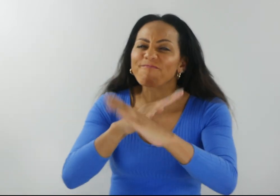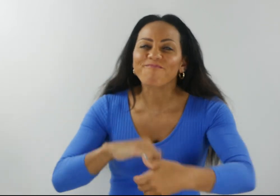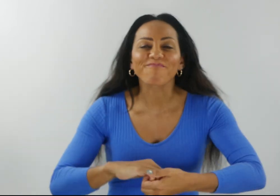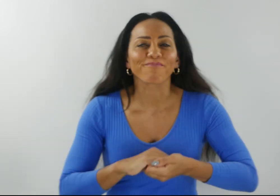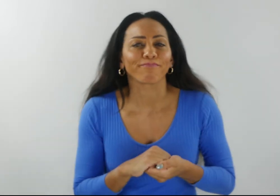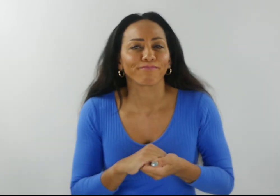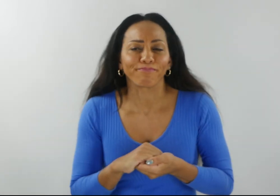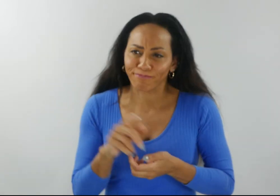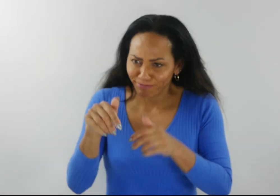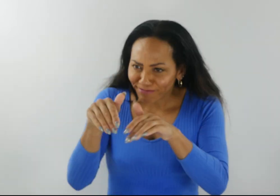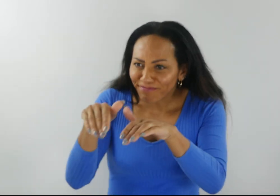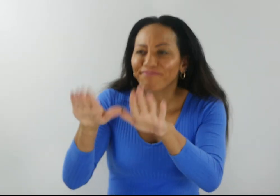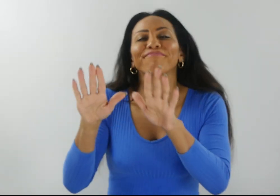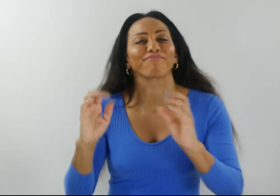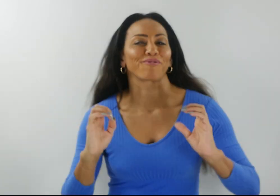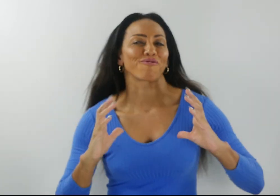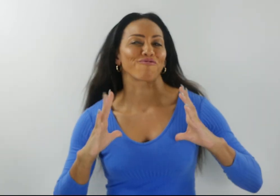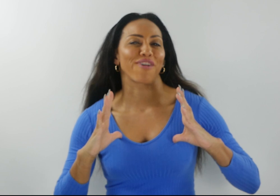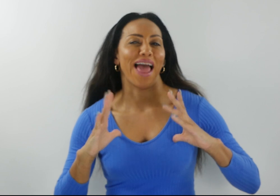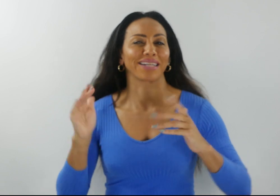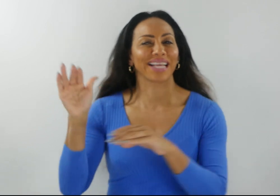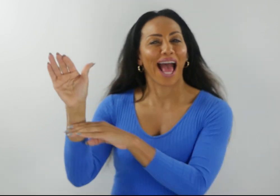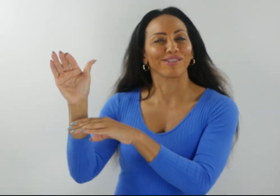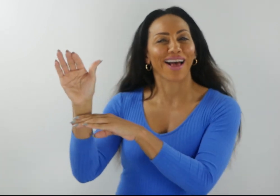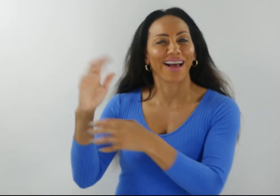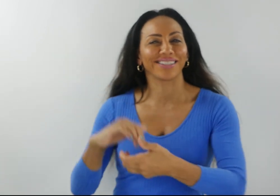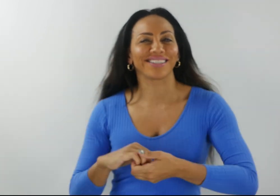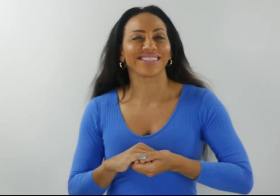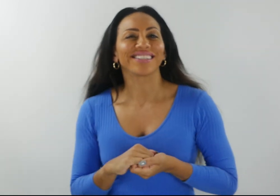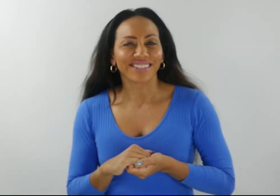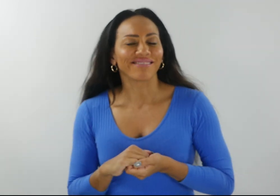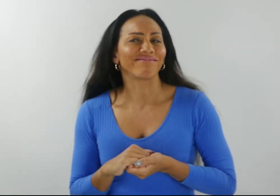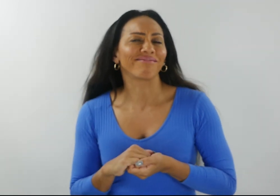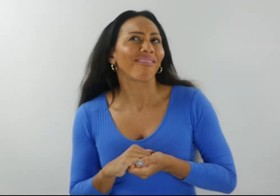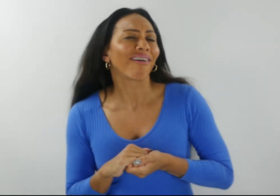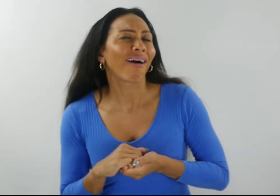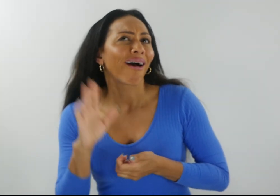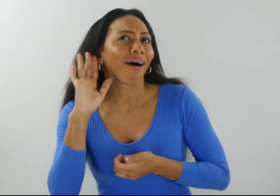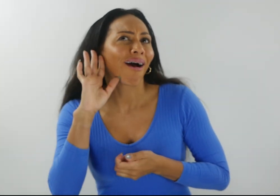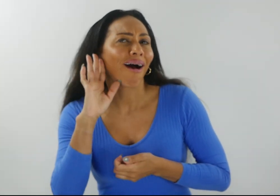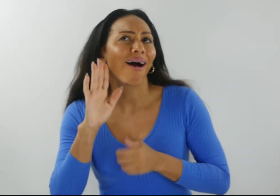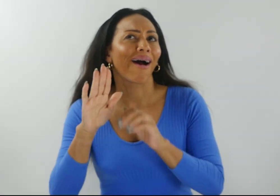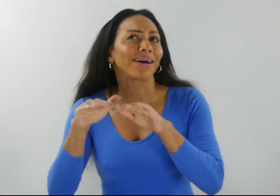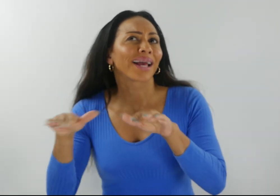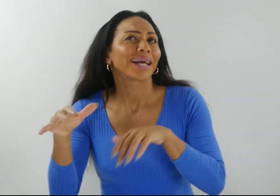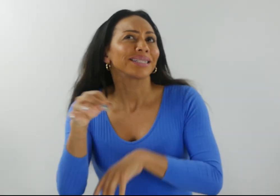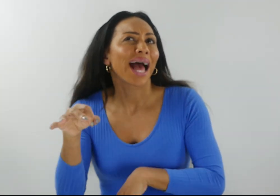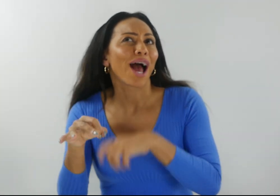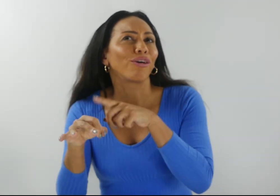Instead, they're invited to kick back and relax outside and listen to the rolling news being broadcast from Kidstown,